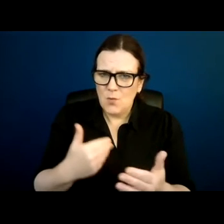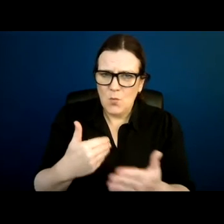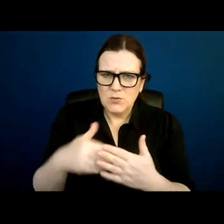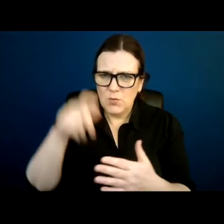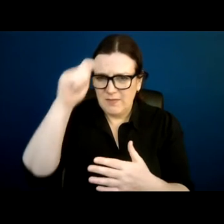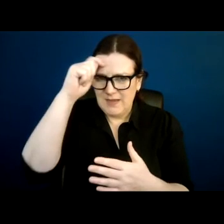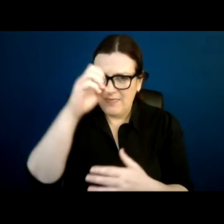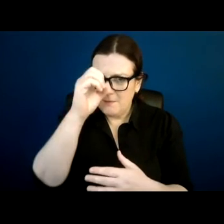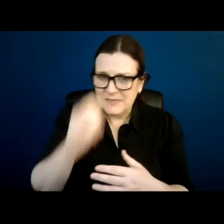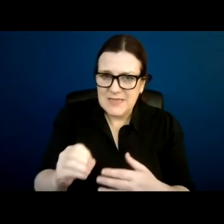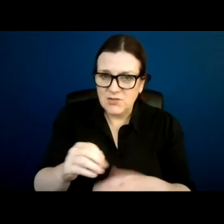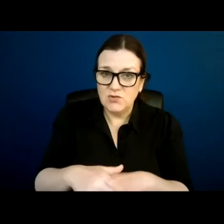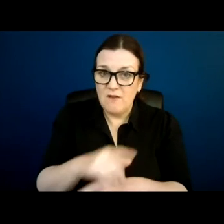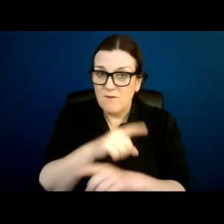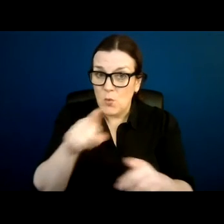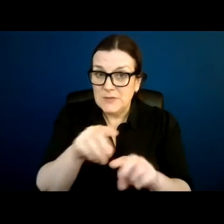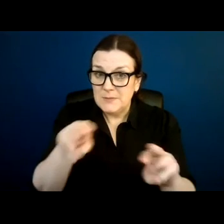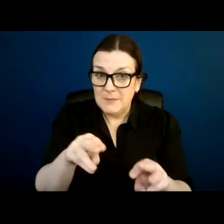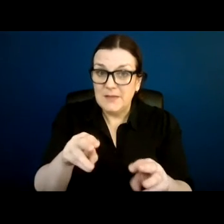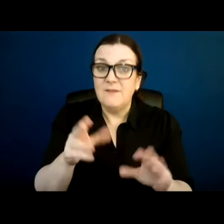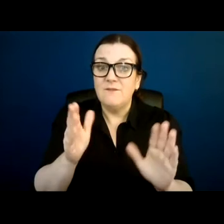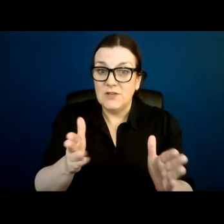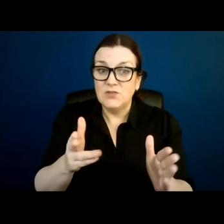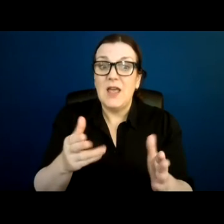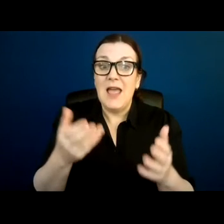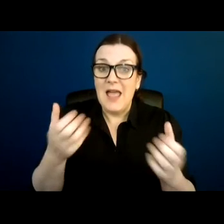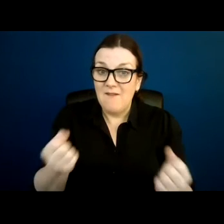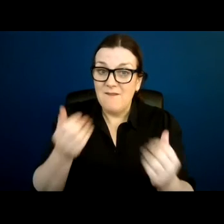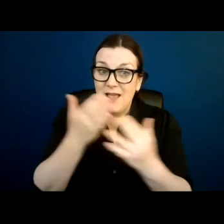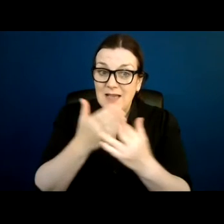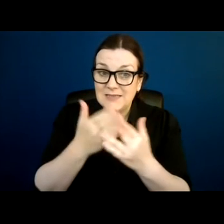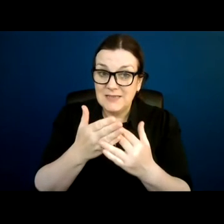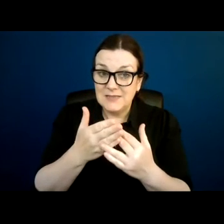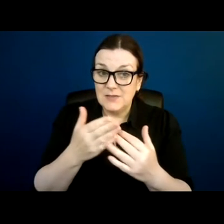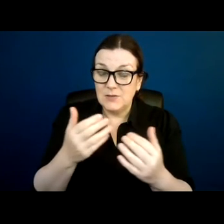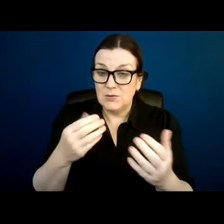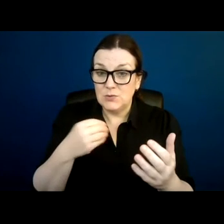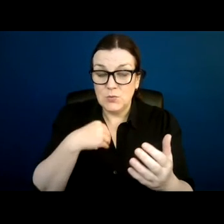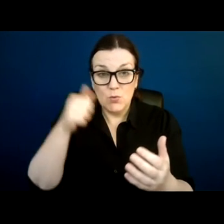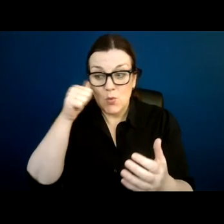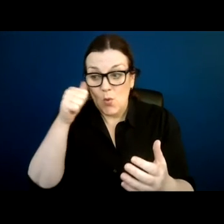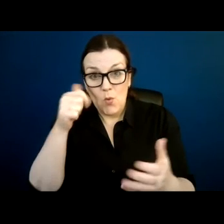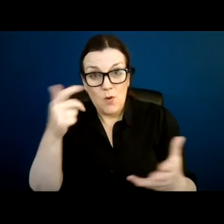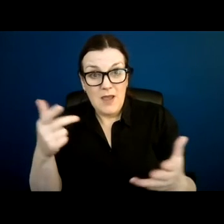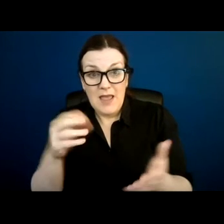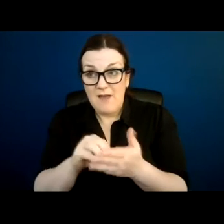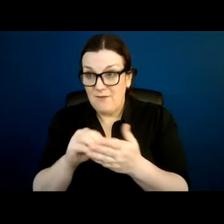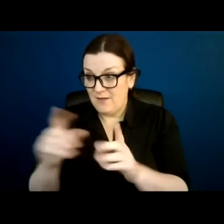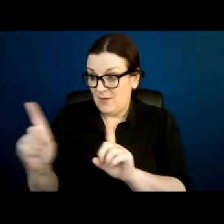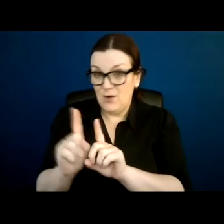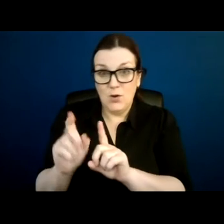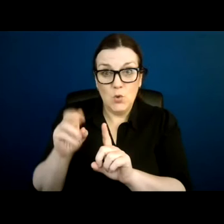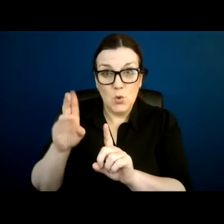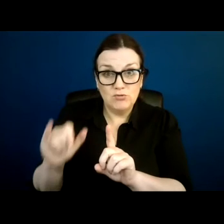percentage is of those people who have access to notary publics or have access to your specific statutory